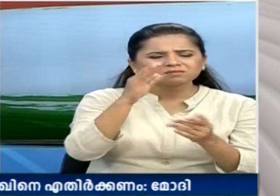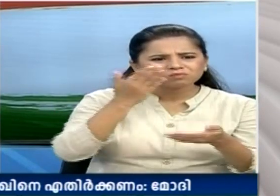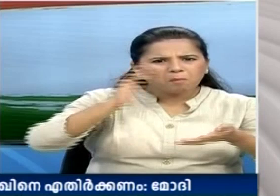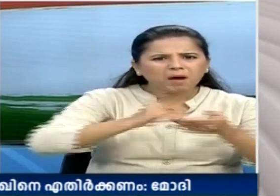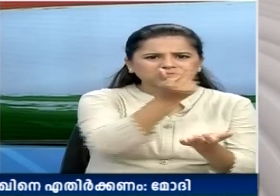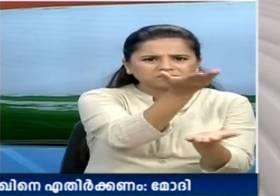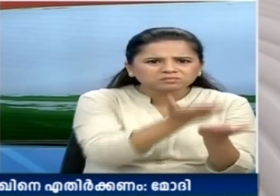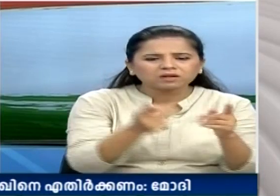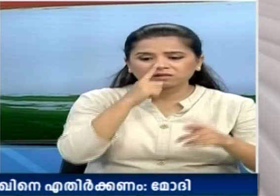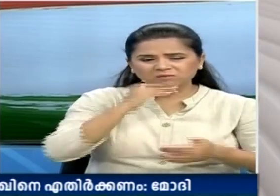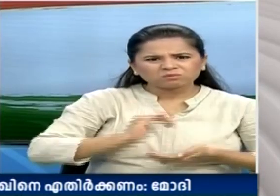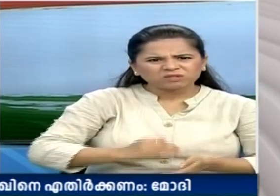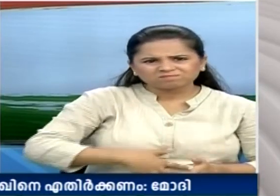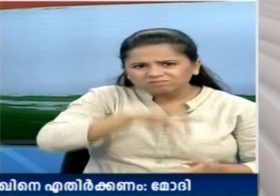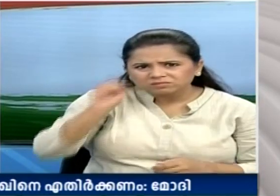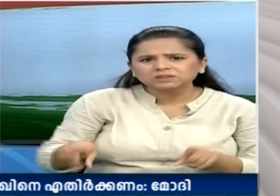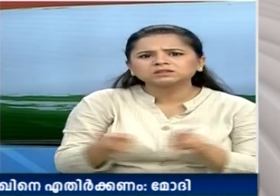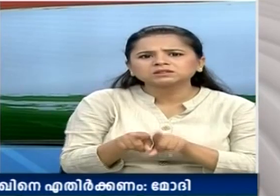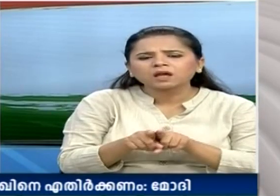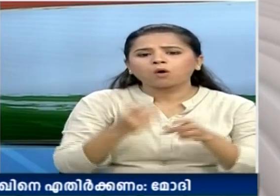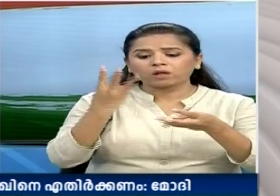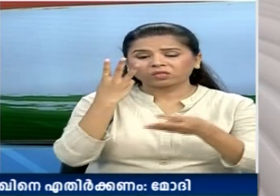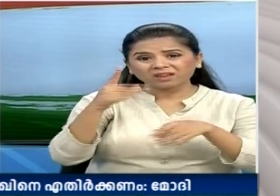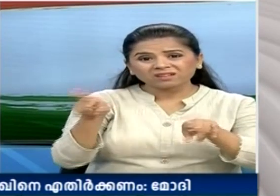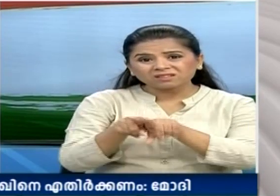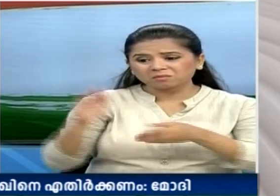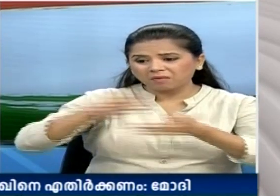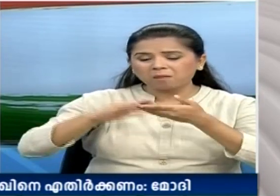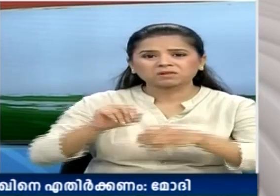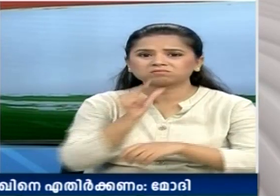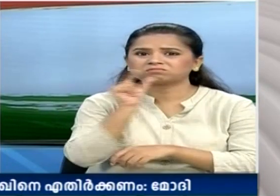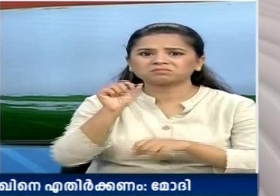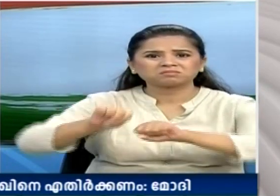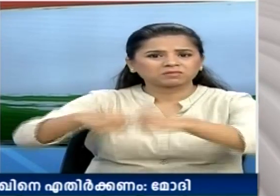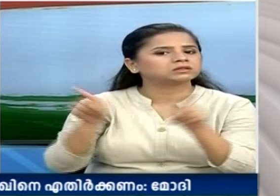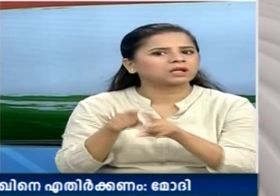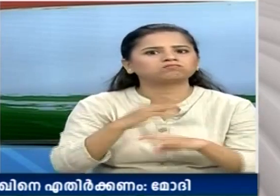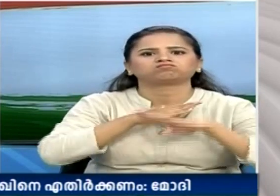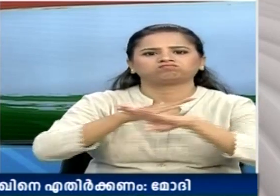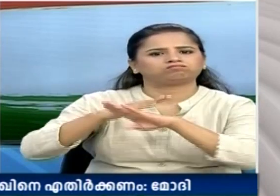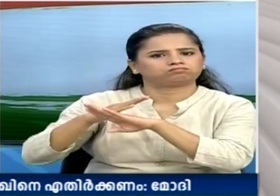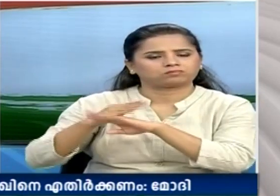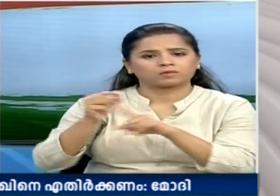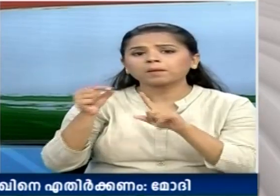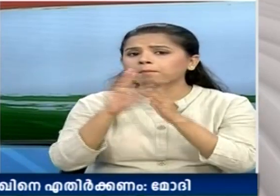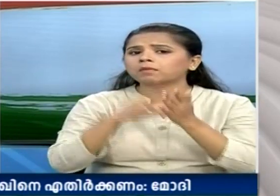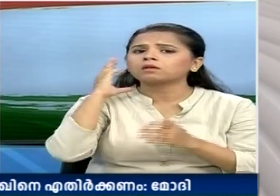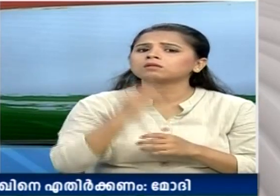it can also condemn a practice like triple talak. Prime Minister Modi also had a special mention on the efforts to